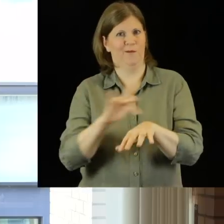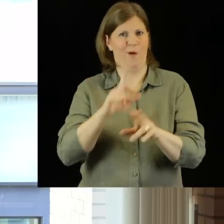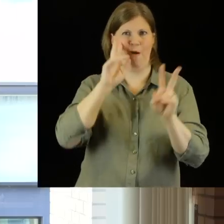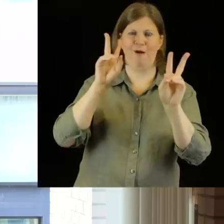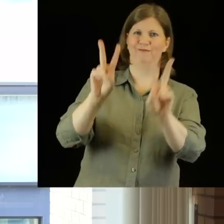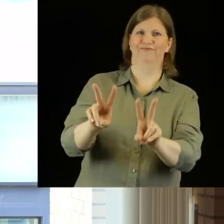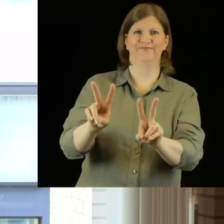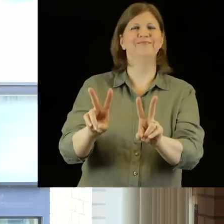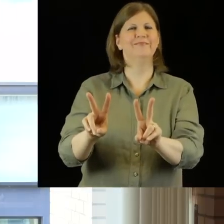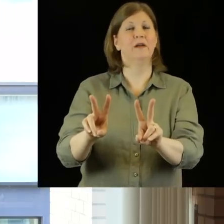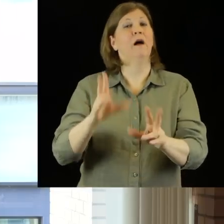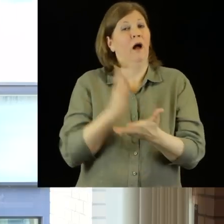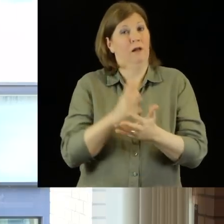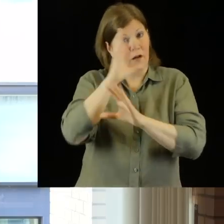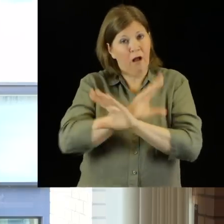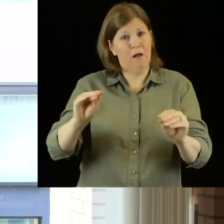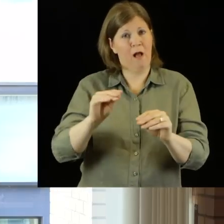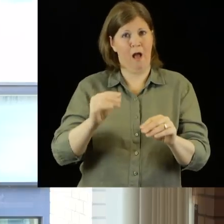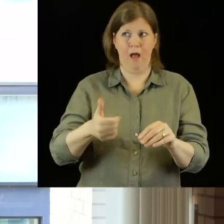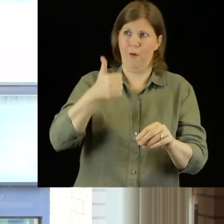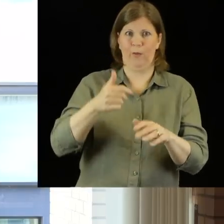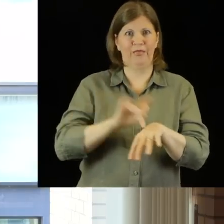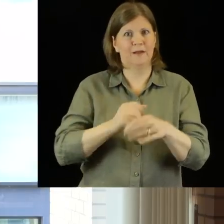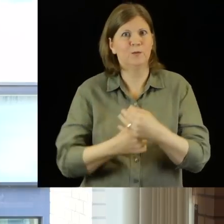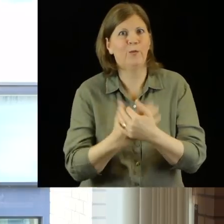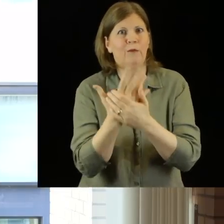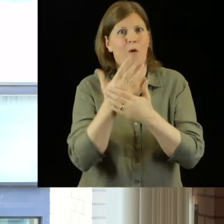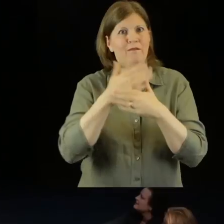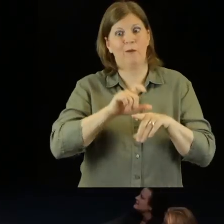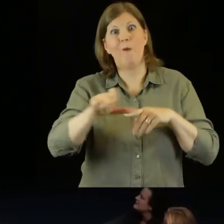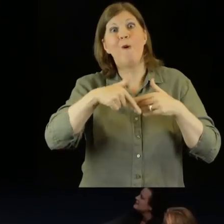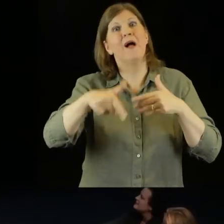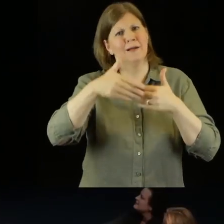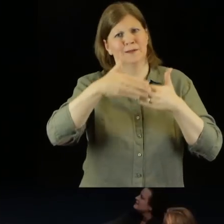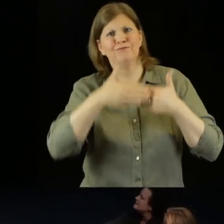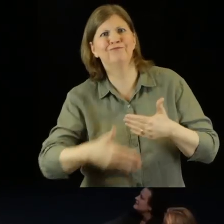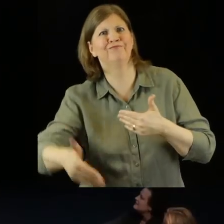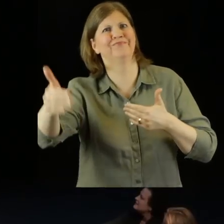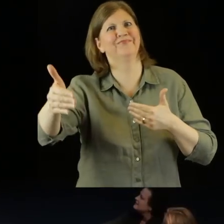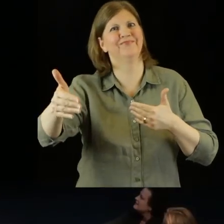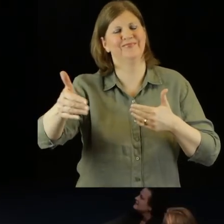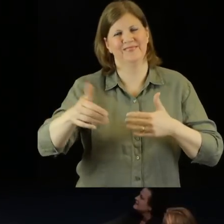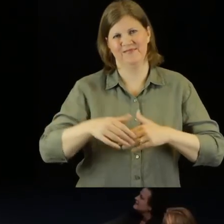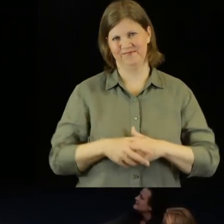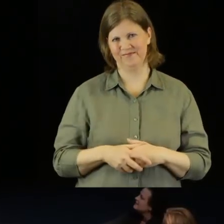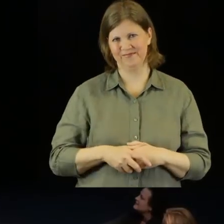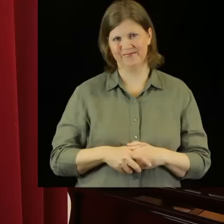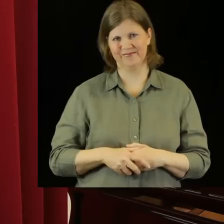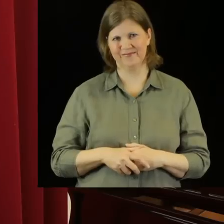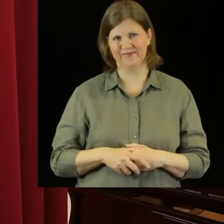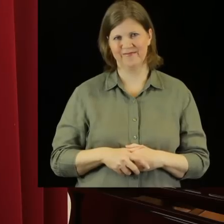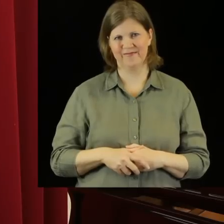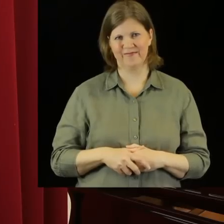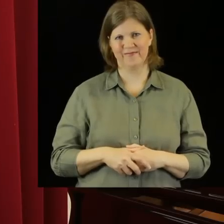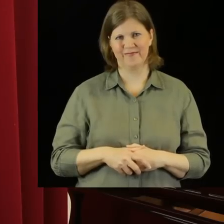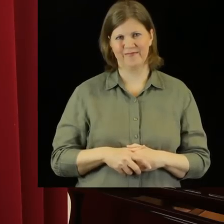performance aesthetic in a sense as well. And it really will inform how theatre evolves over the course of the next decade or so. My name is Keenan Stewart